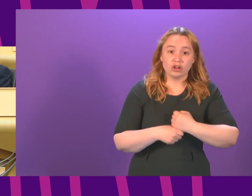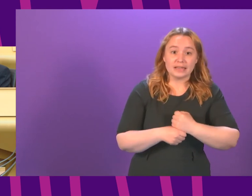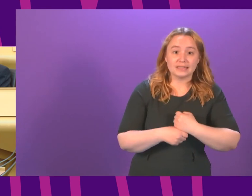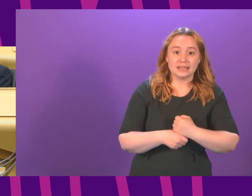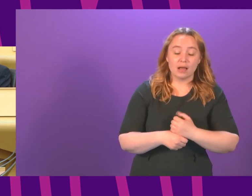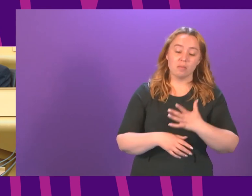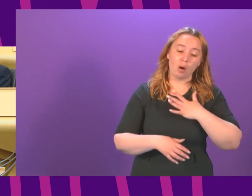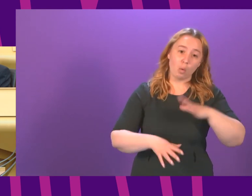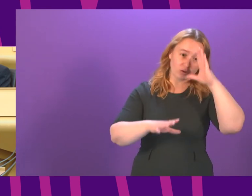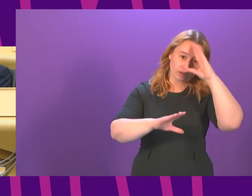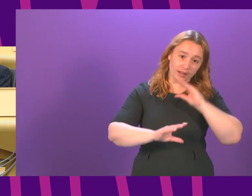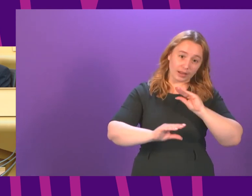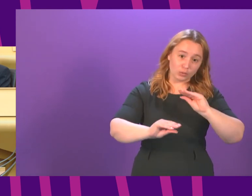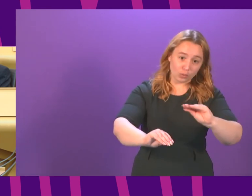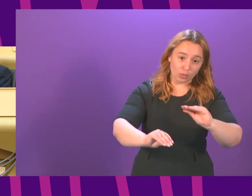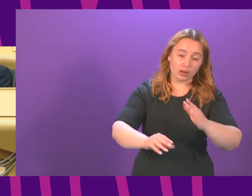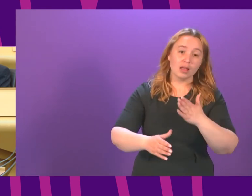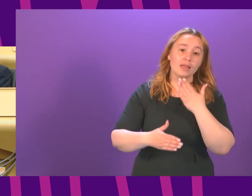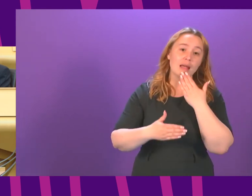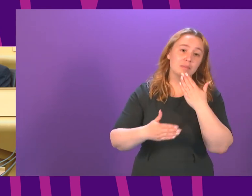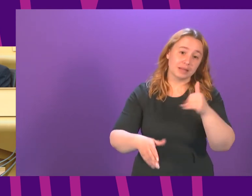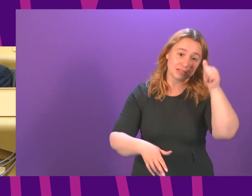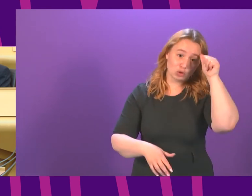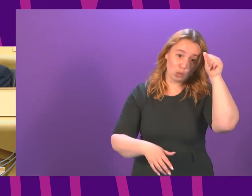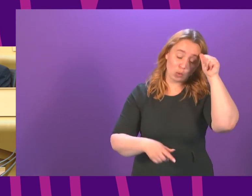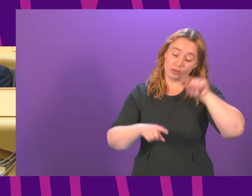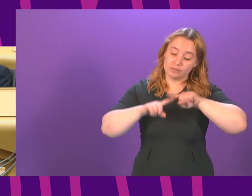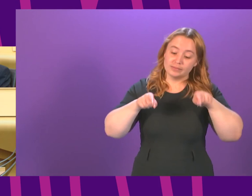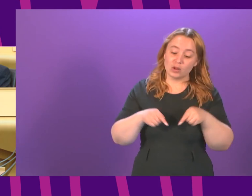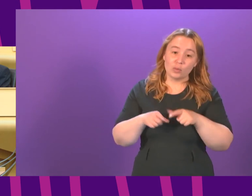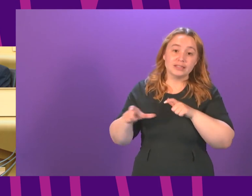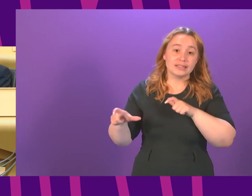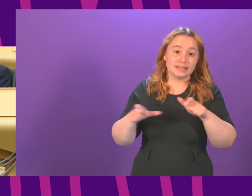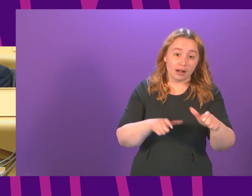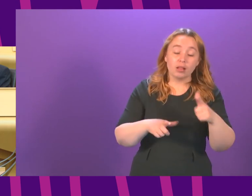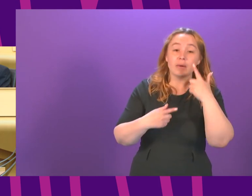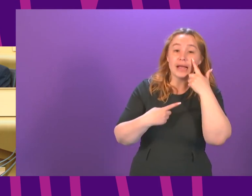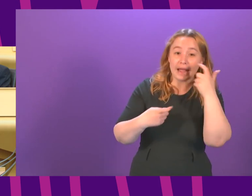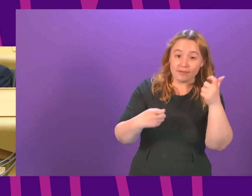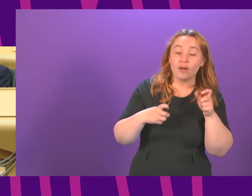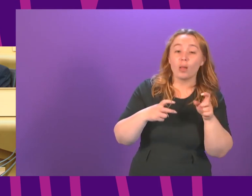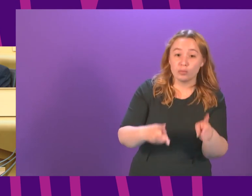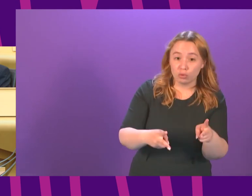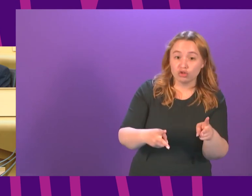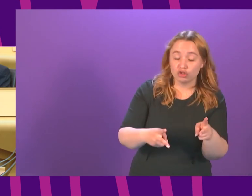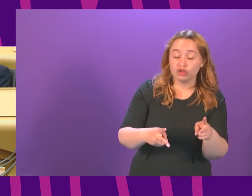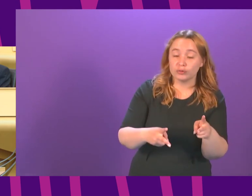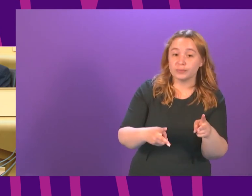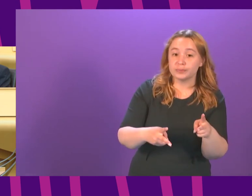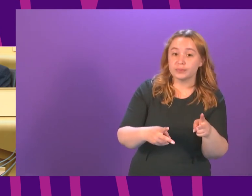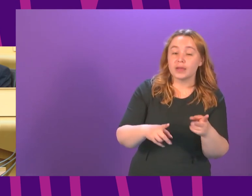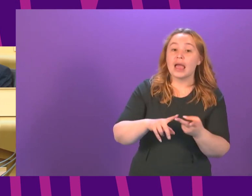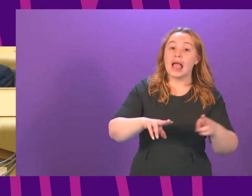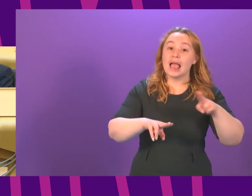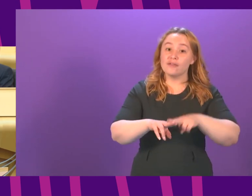would say to people is take comfort from the fact that we are continuing to take a cautious approach to this if you have